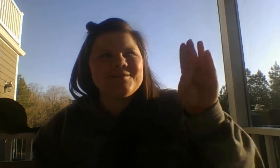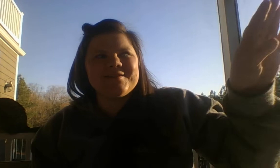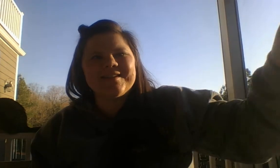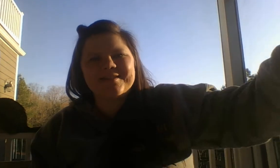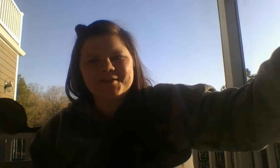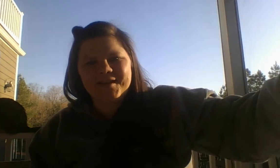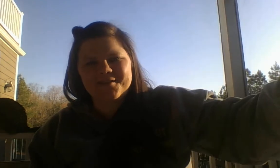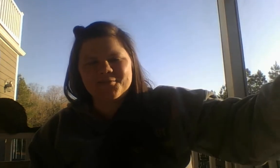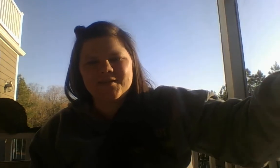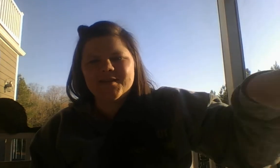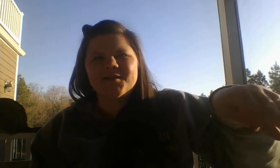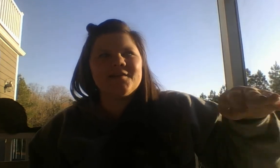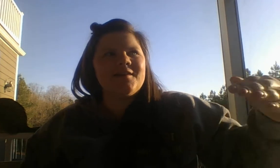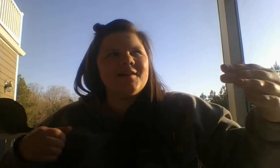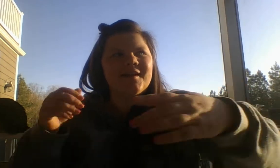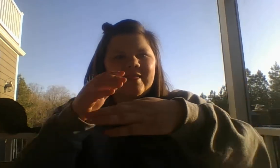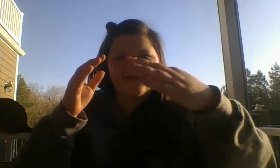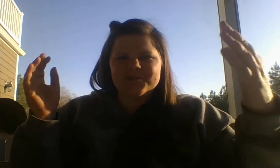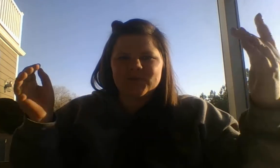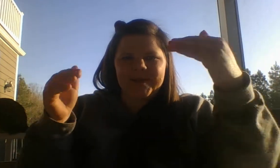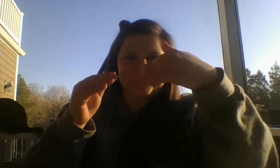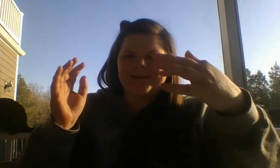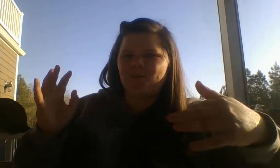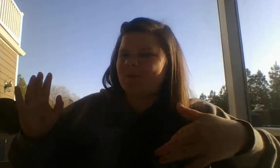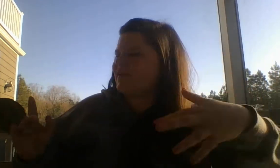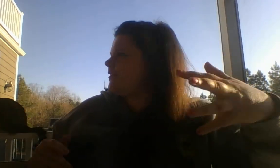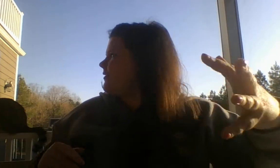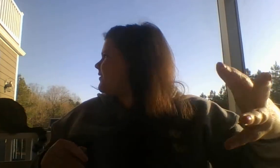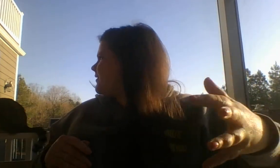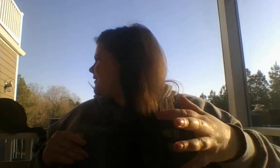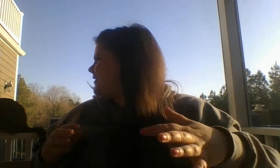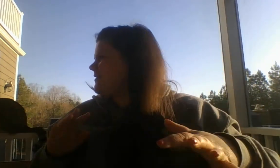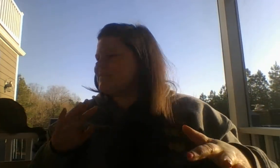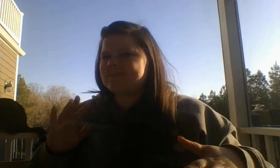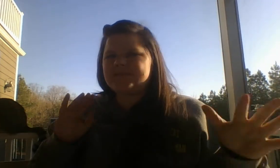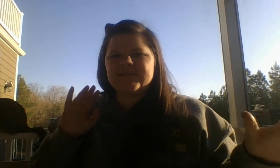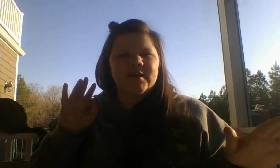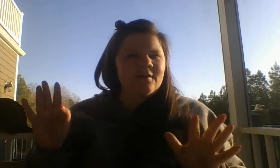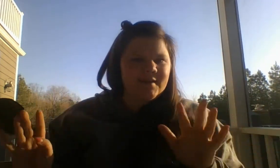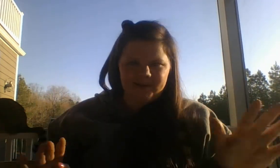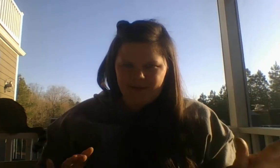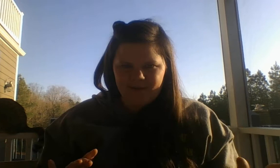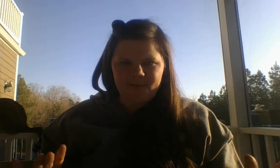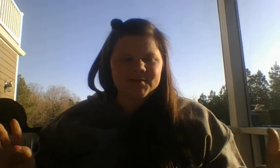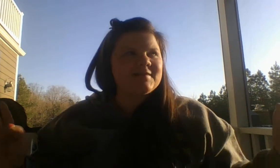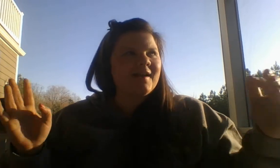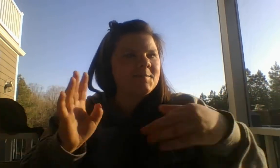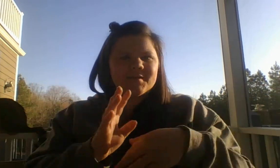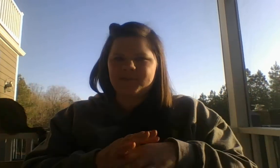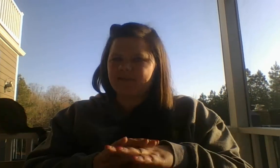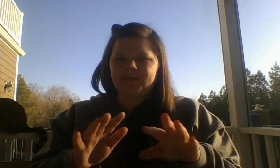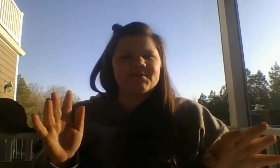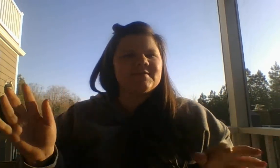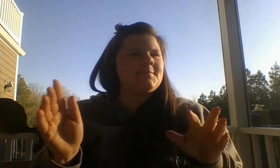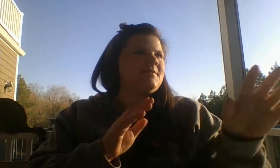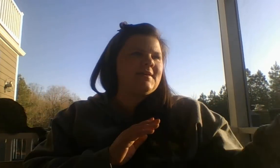there's another cat over here, and they're doing like a weird staring game. I'm in the middle of something